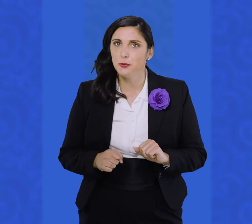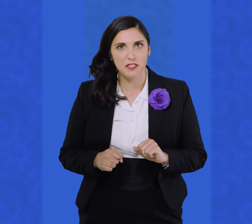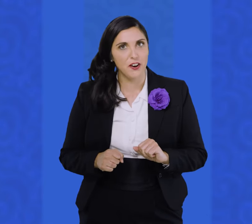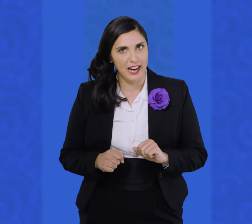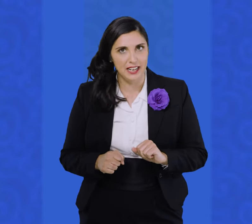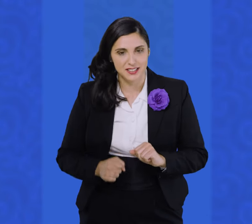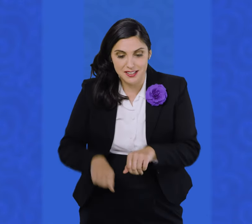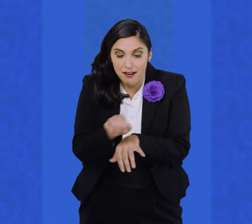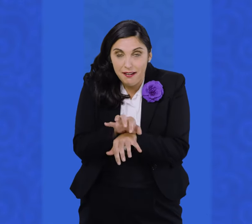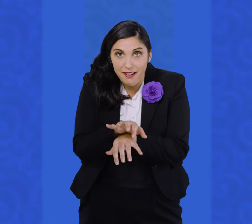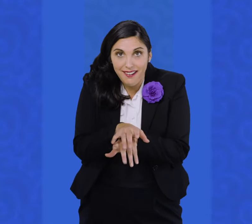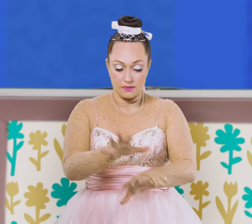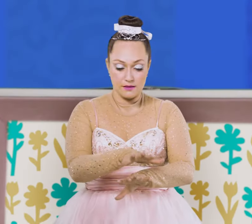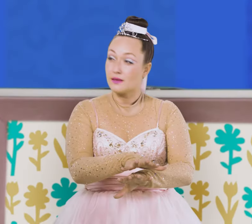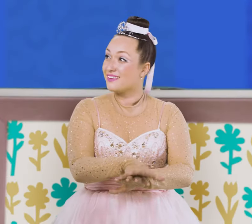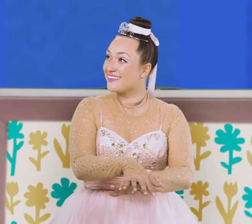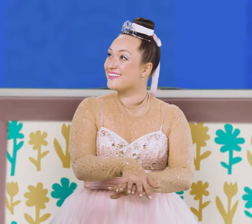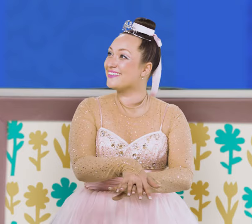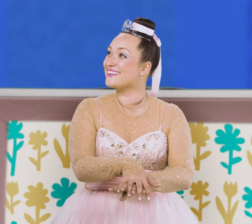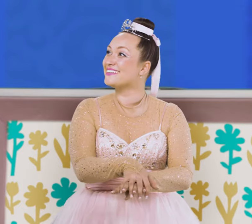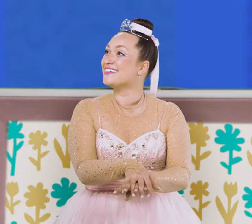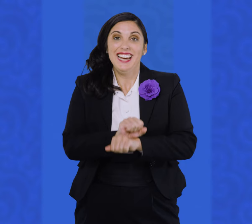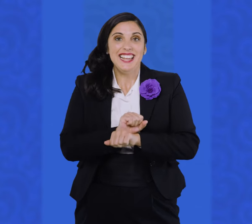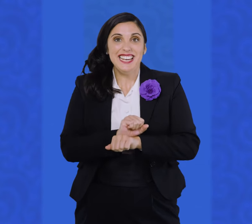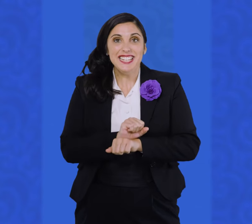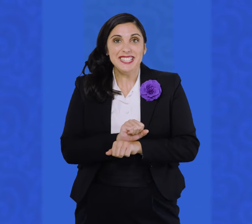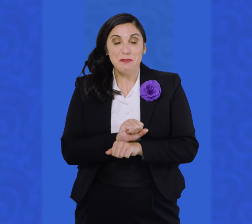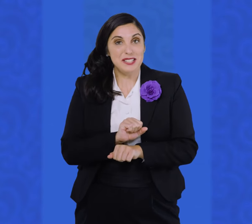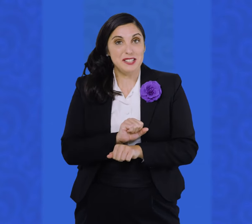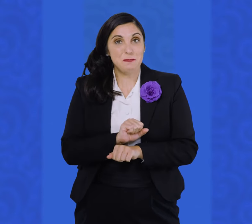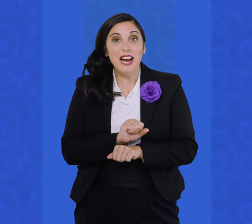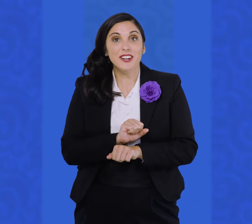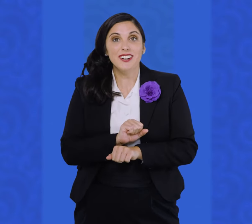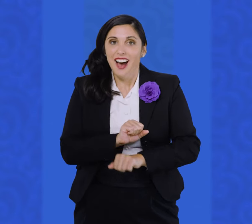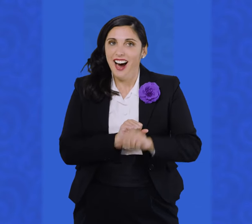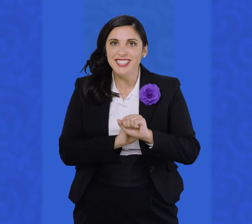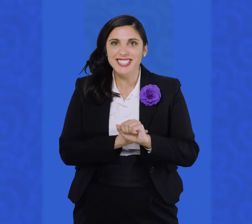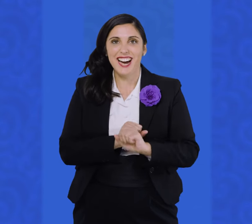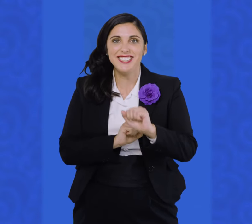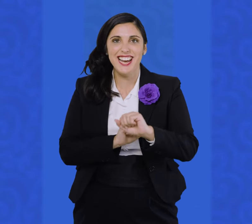with our hands Let's sing the itsy bitsy spider on Dante